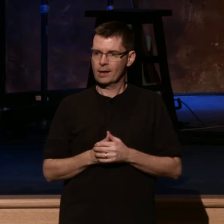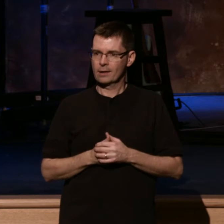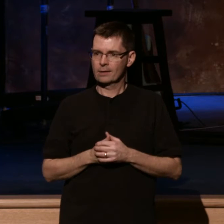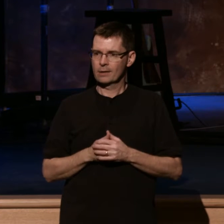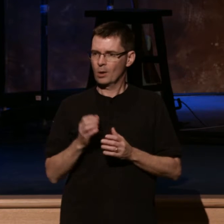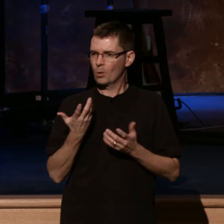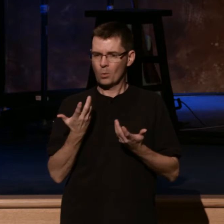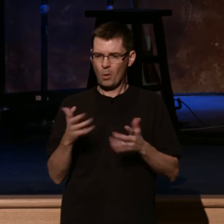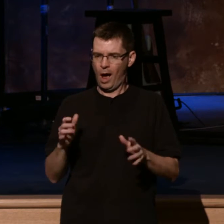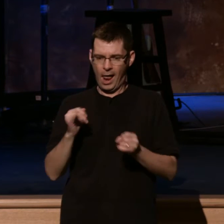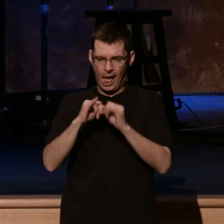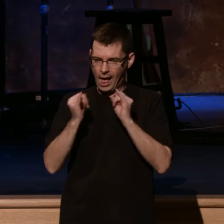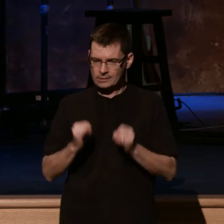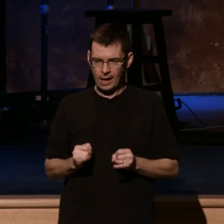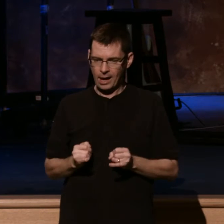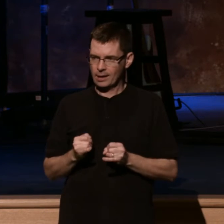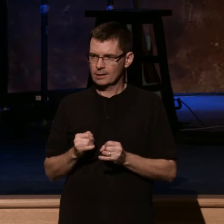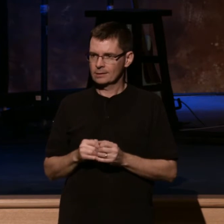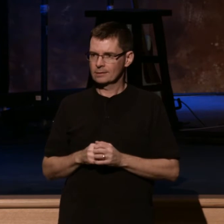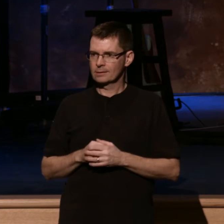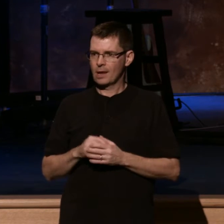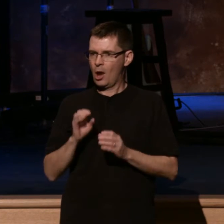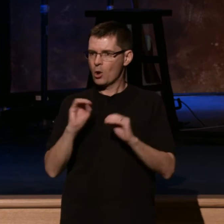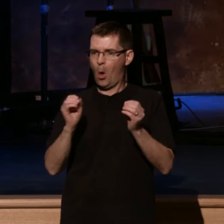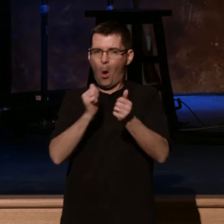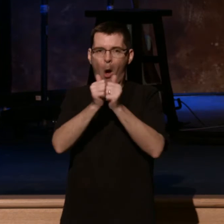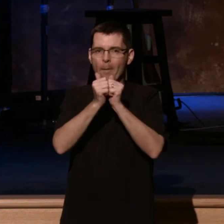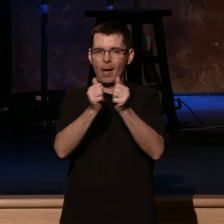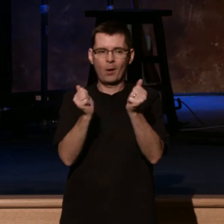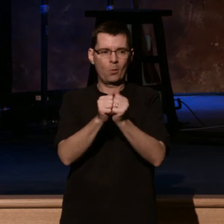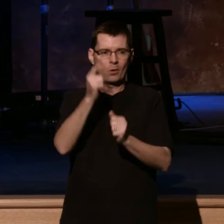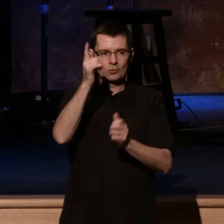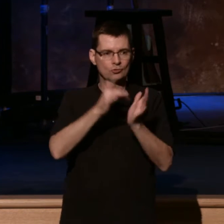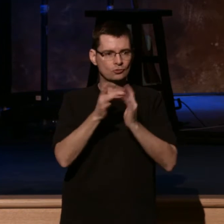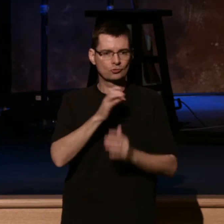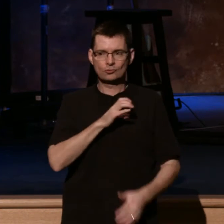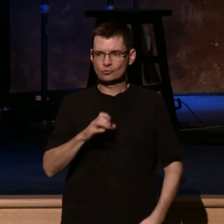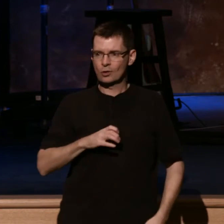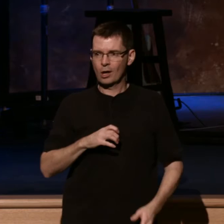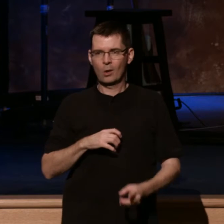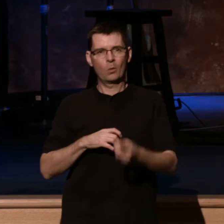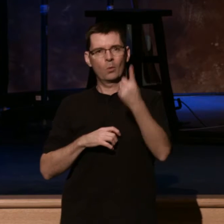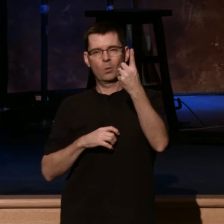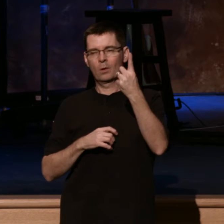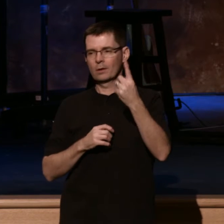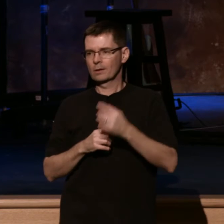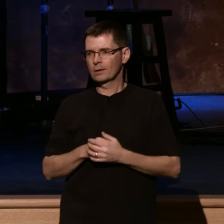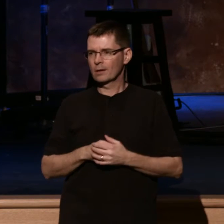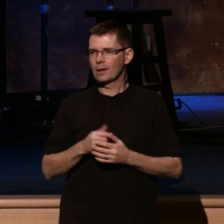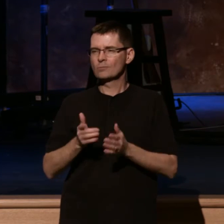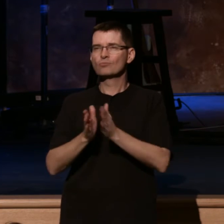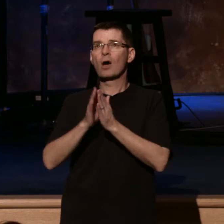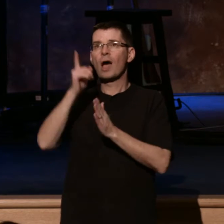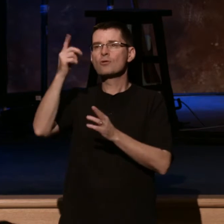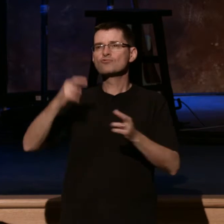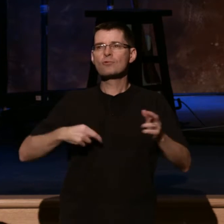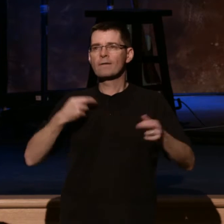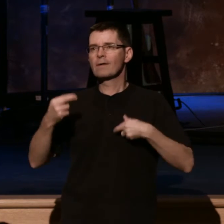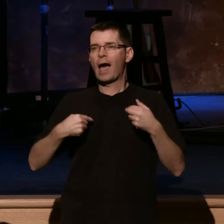our heart will be in Christ. And will you not revive us again so that everyone who encounters my